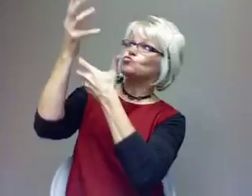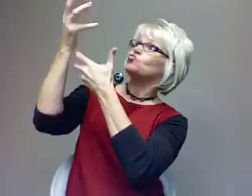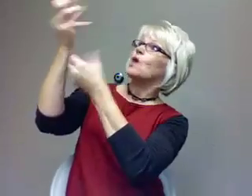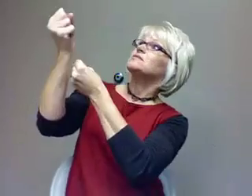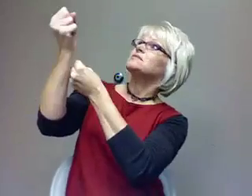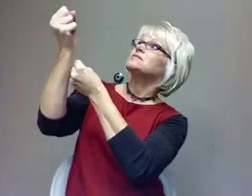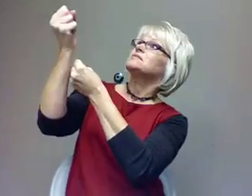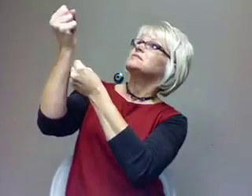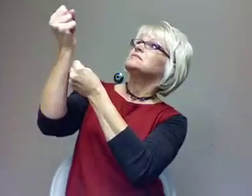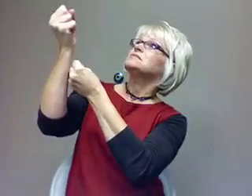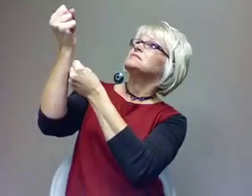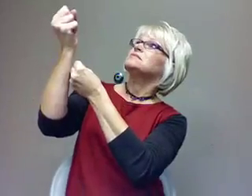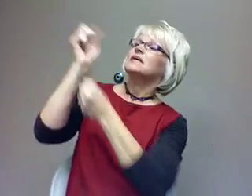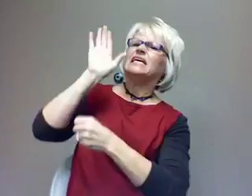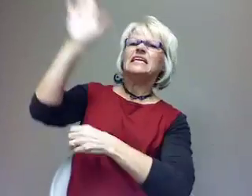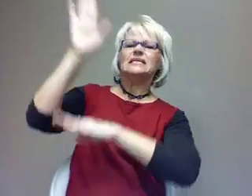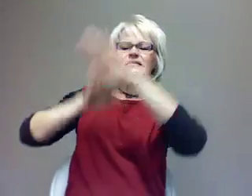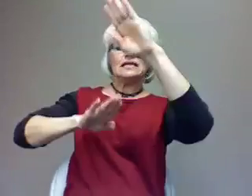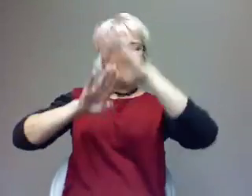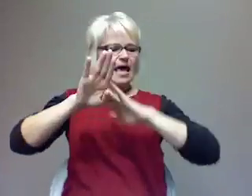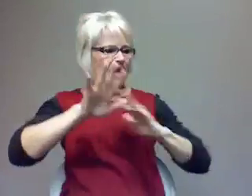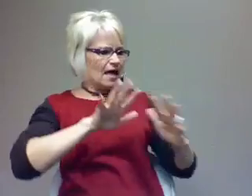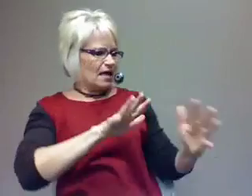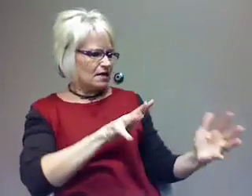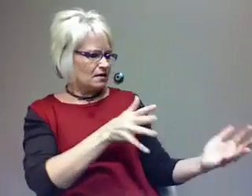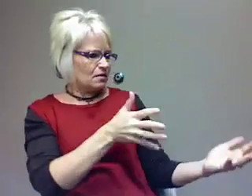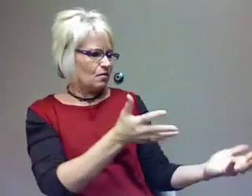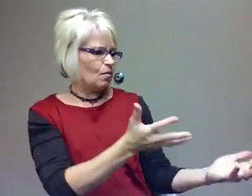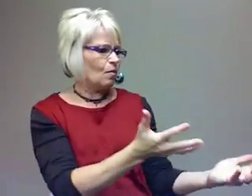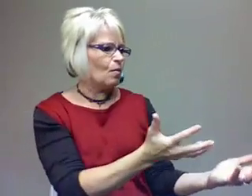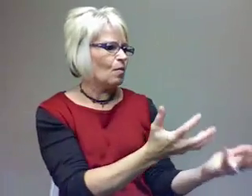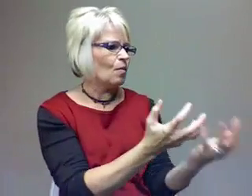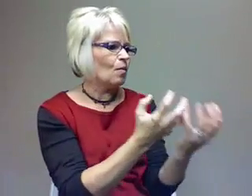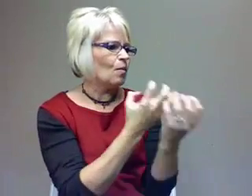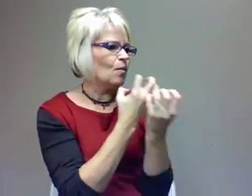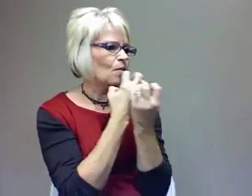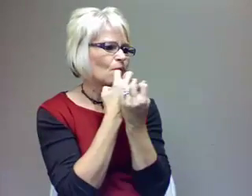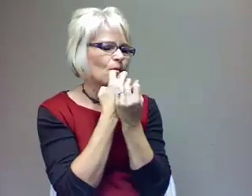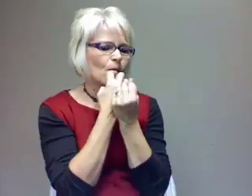them in His hand and carry them all the days of their life.